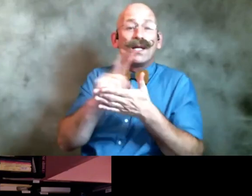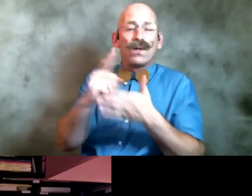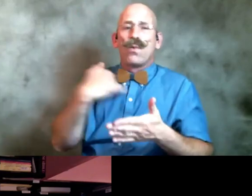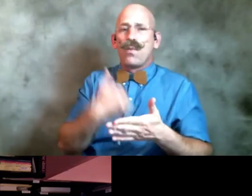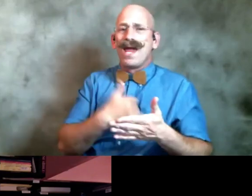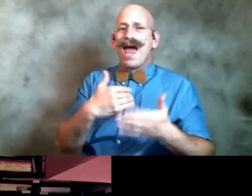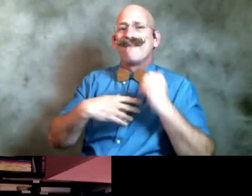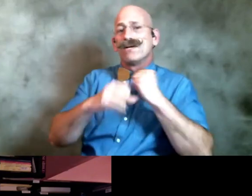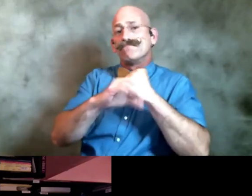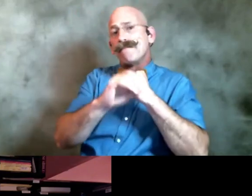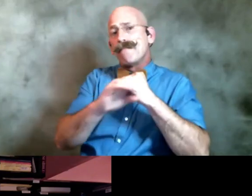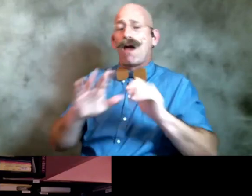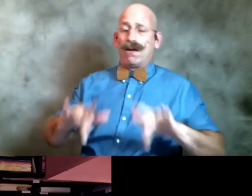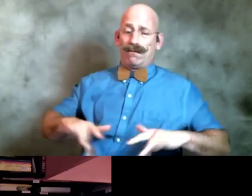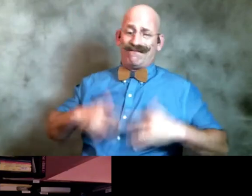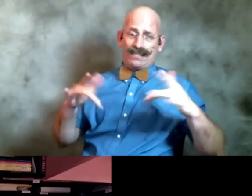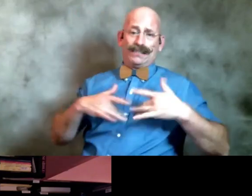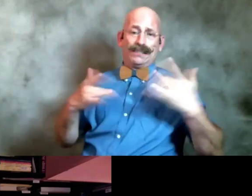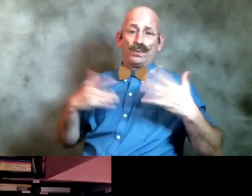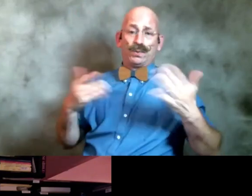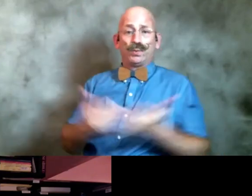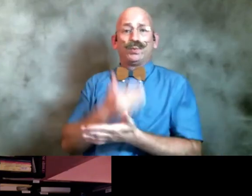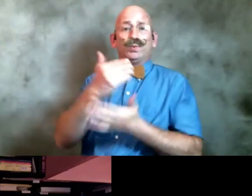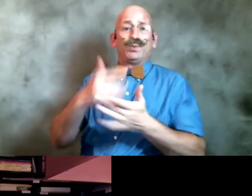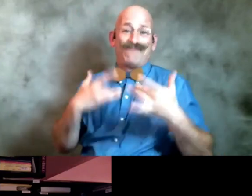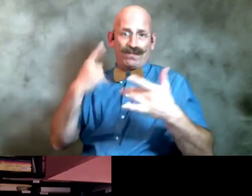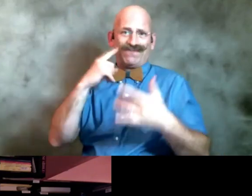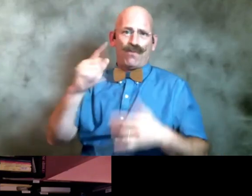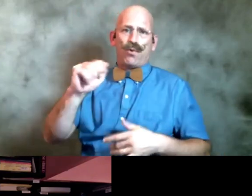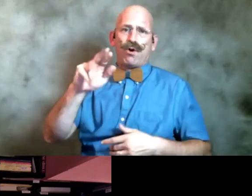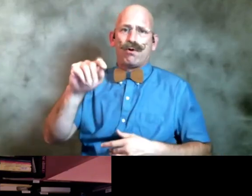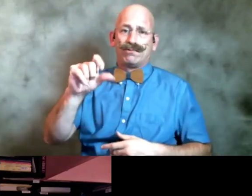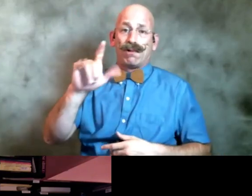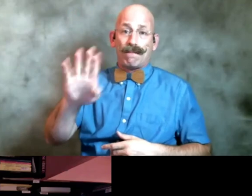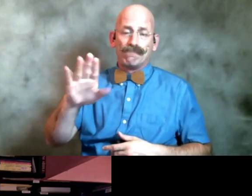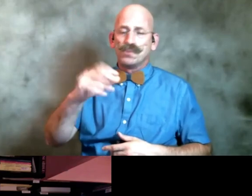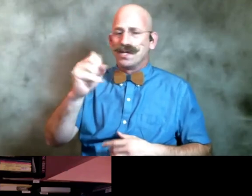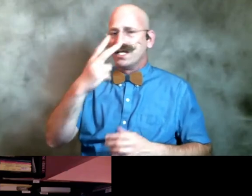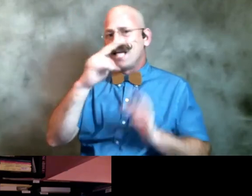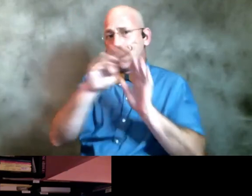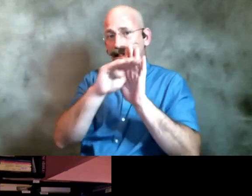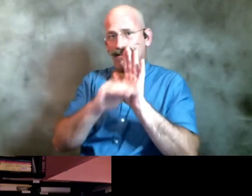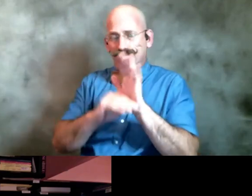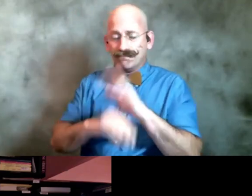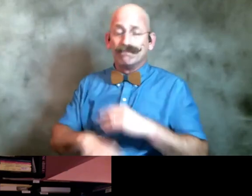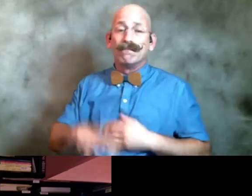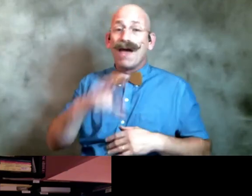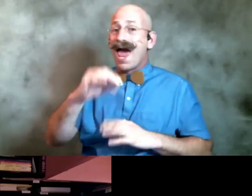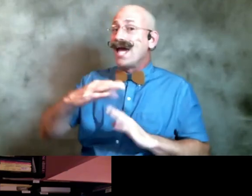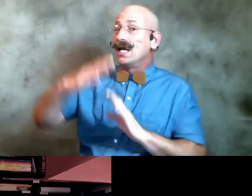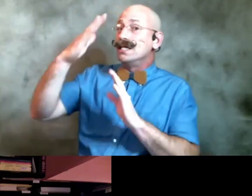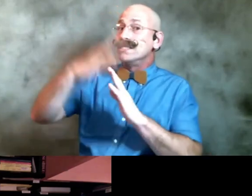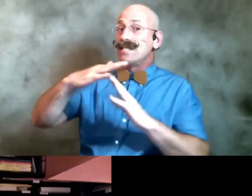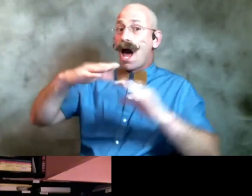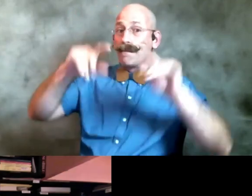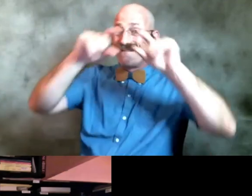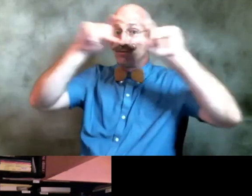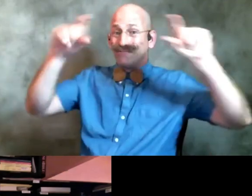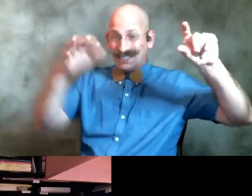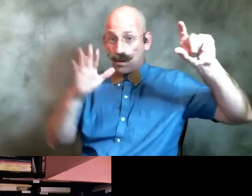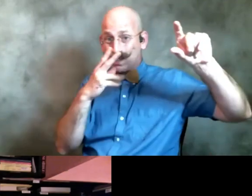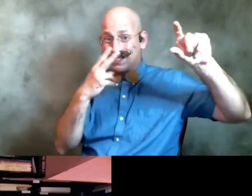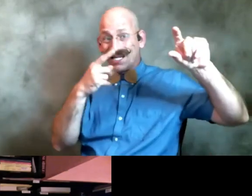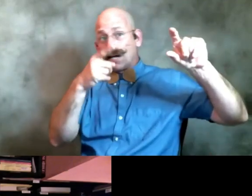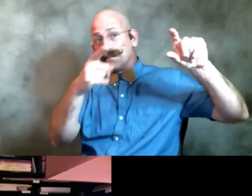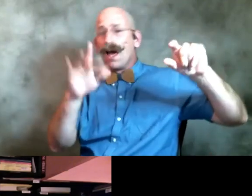new events at the arts club and you can see what we're listing uh and at the very top of the screen it says go to